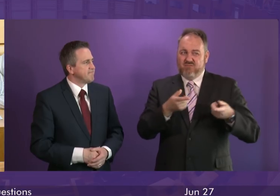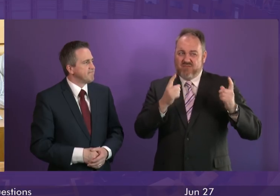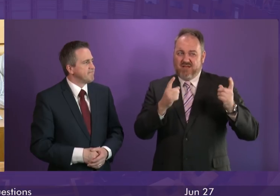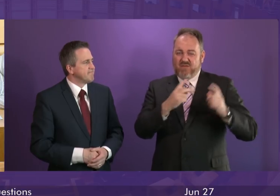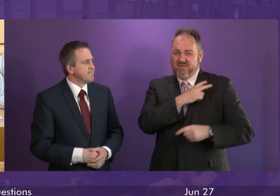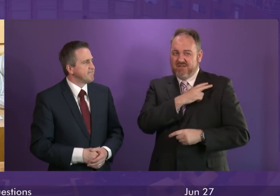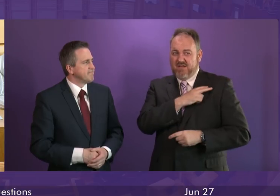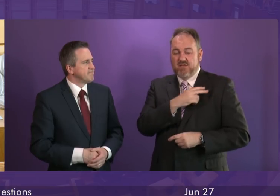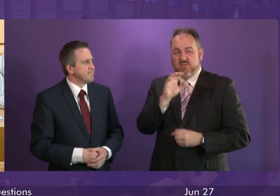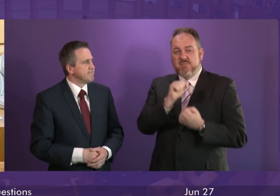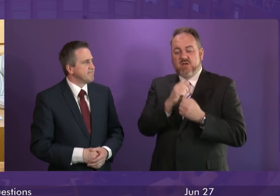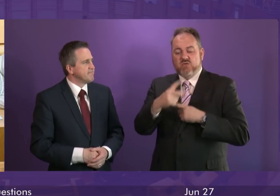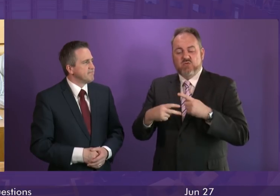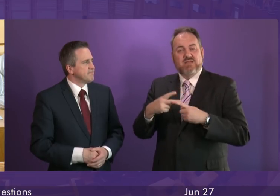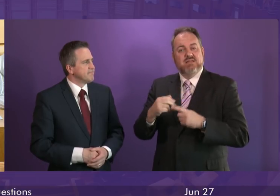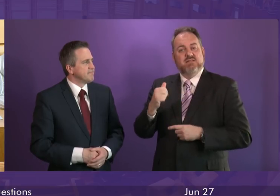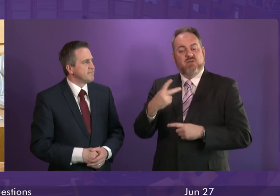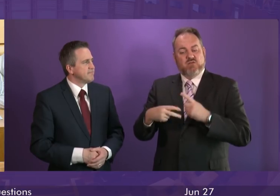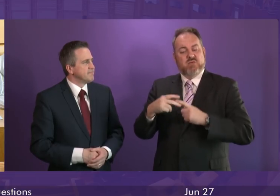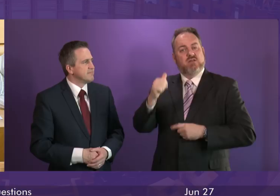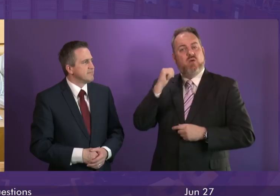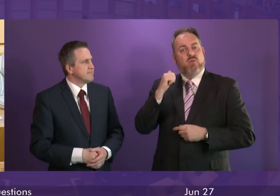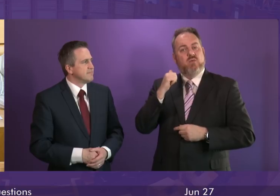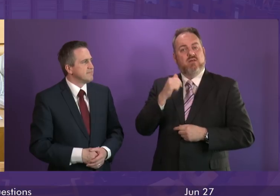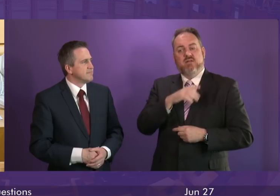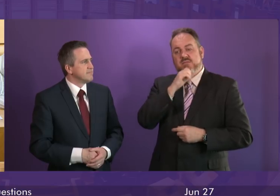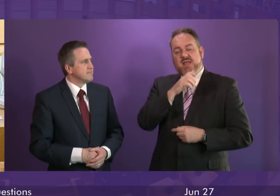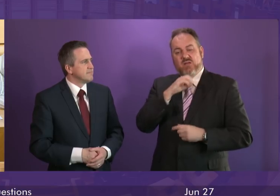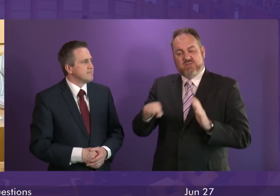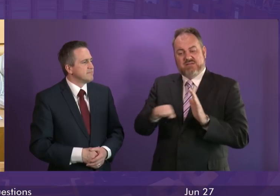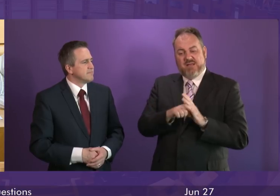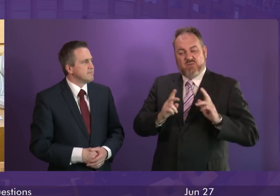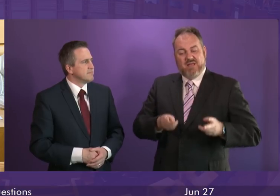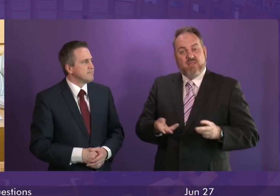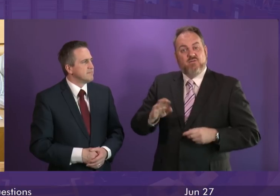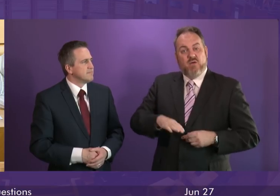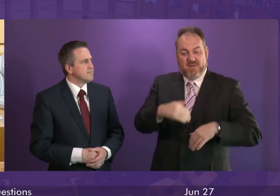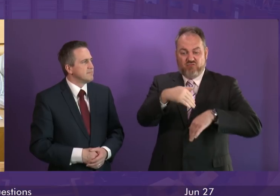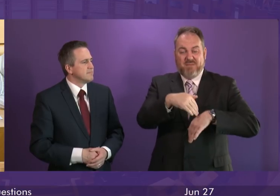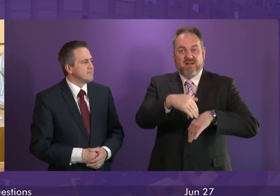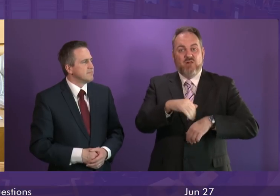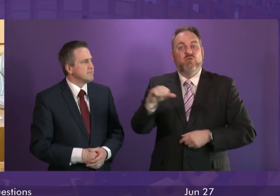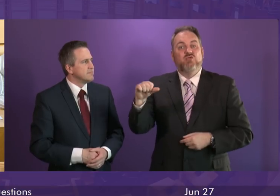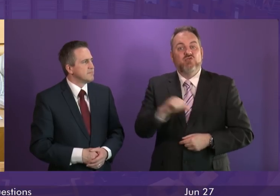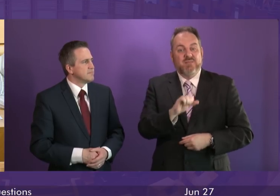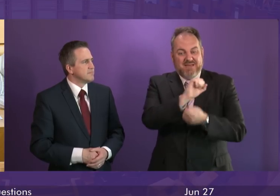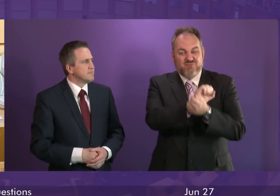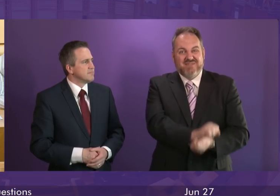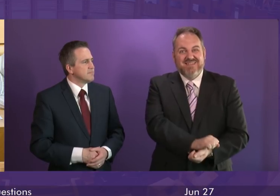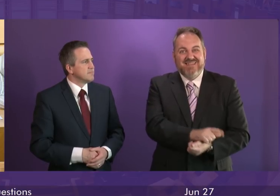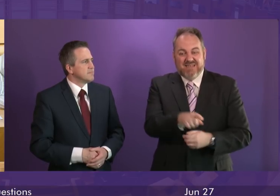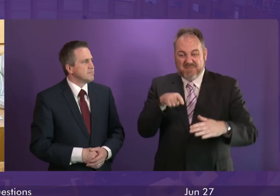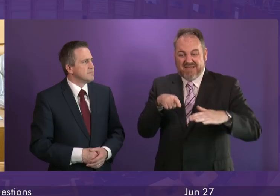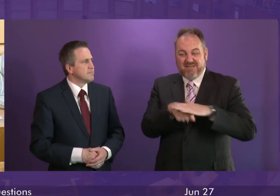since father of three Craig McClelland was stabbed to death by James Wright, a criminal who was unlawfully at large for six